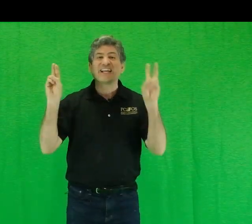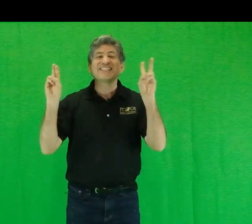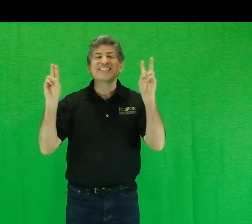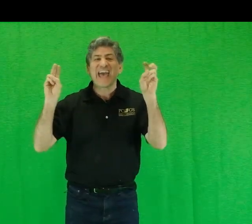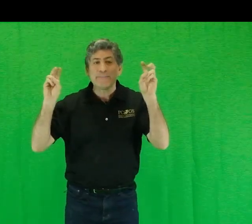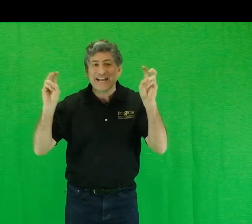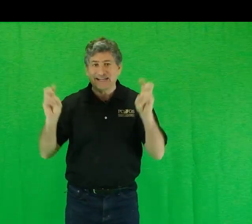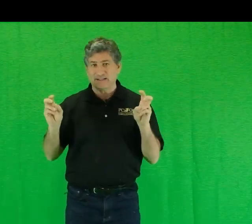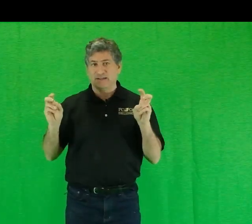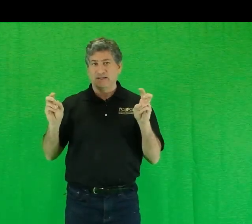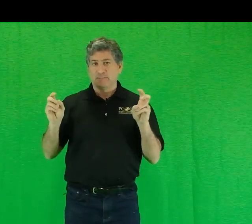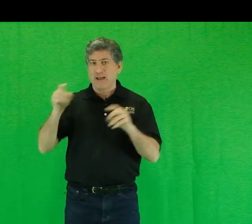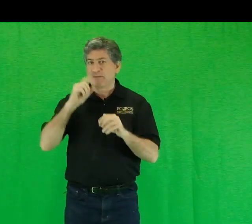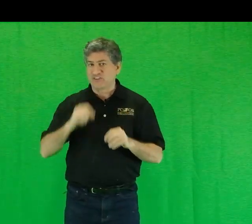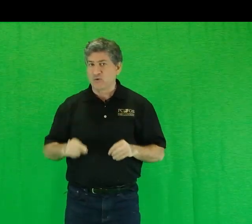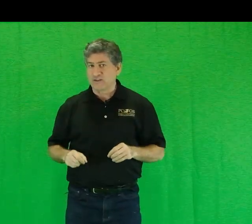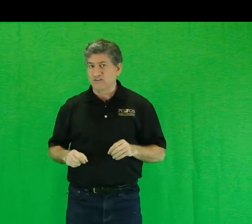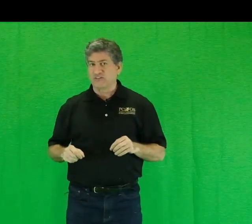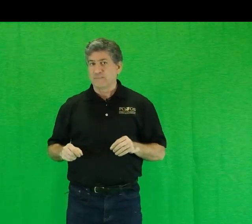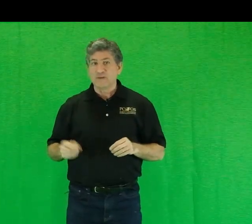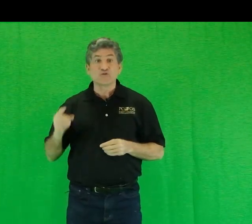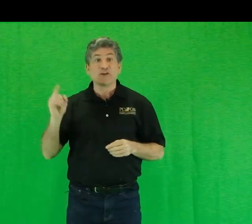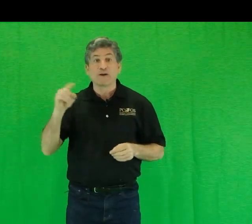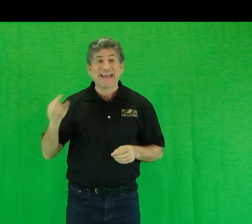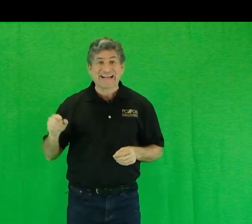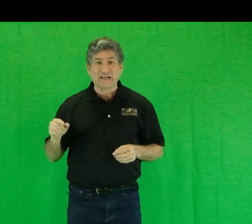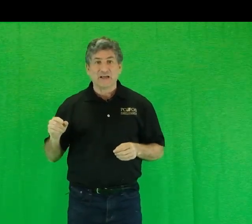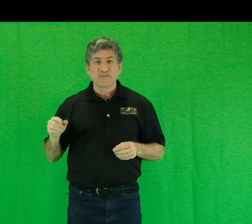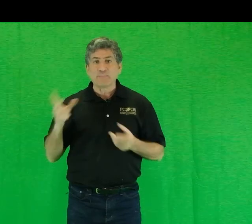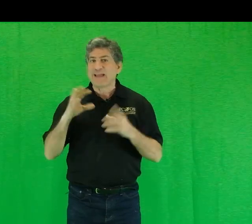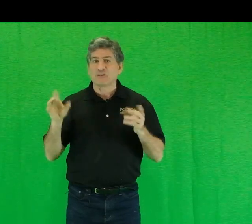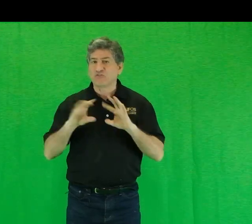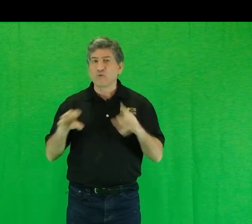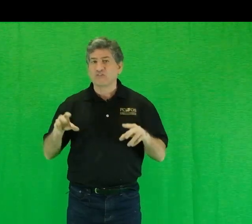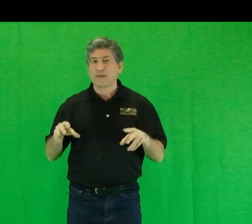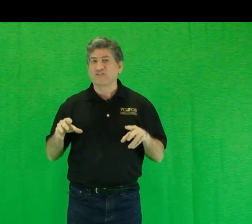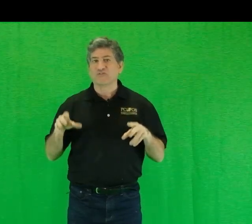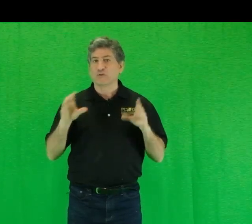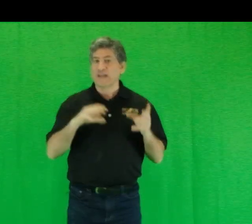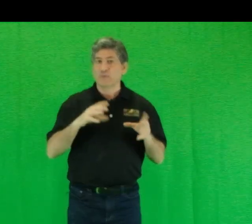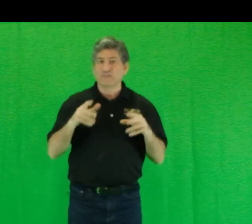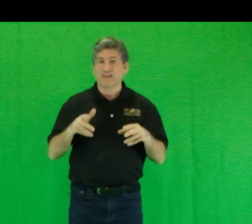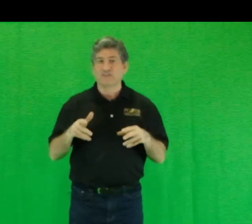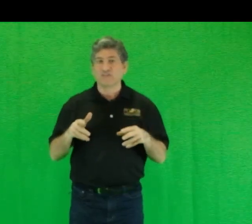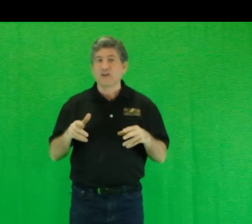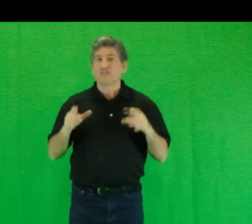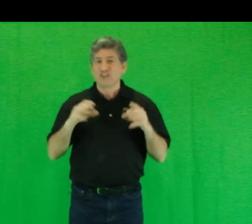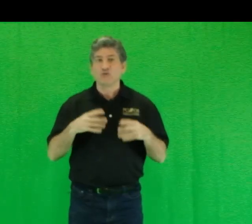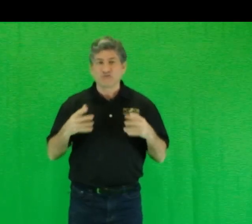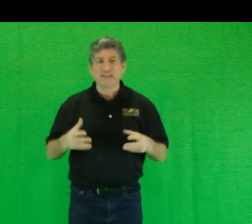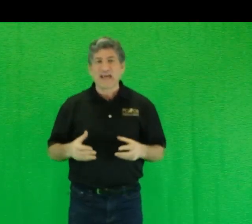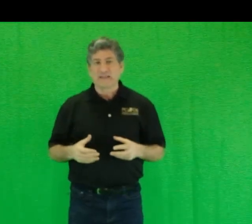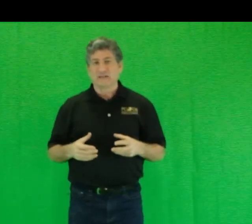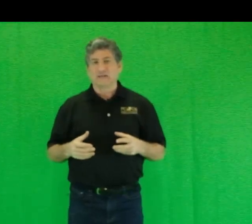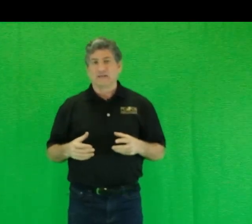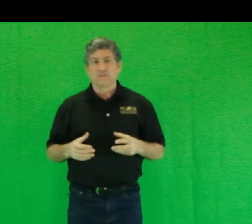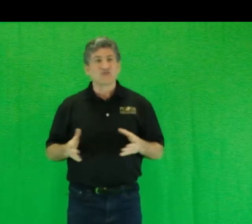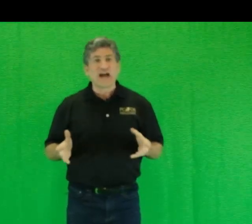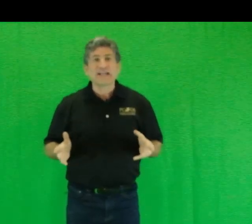contaminated by materials, usually organic, that make them too expensive or labor-intensive to use again. China